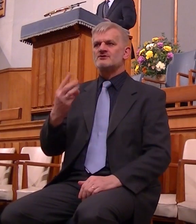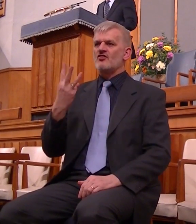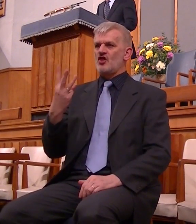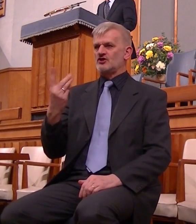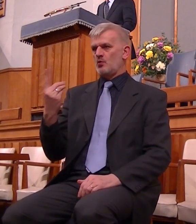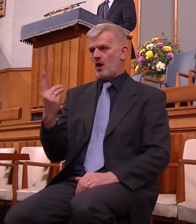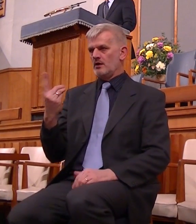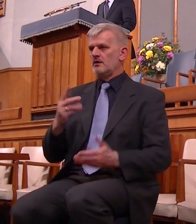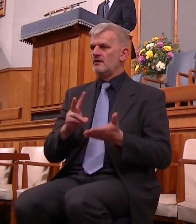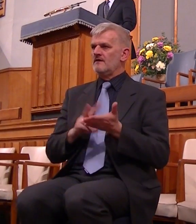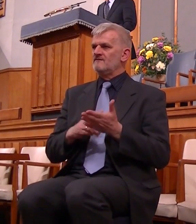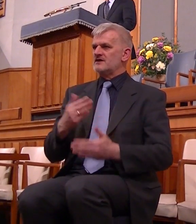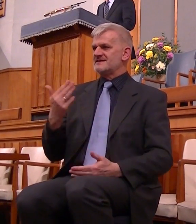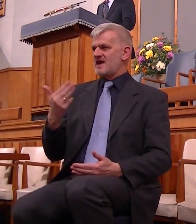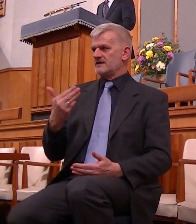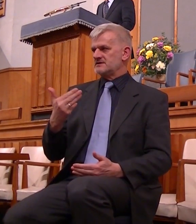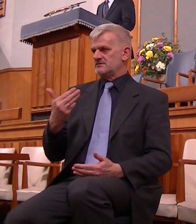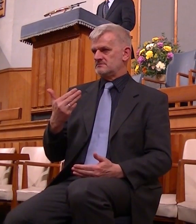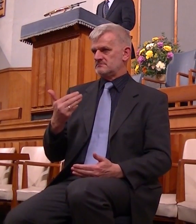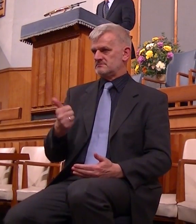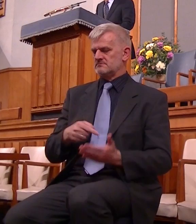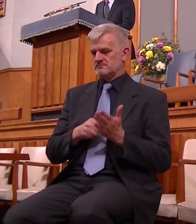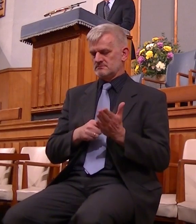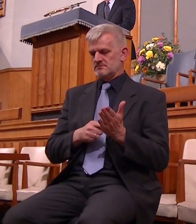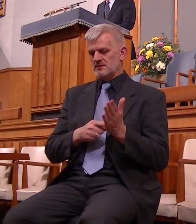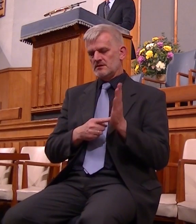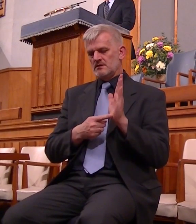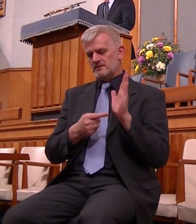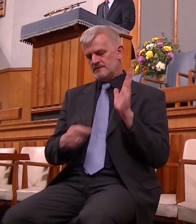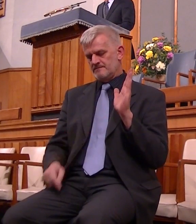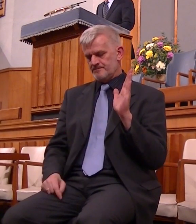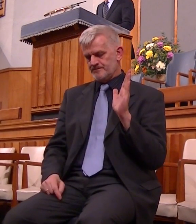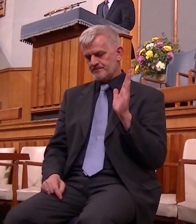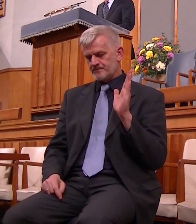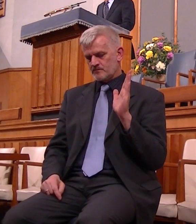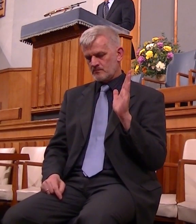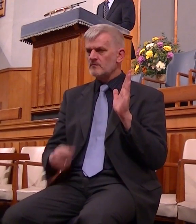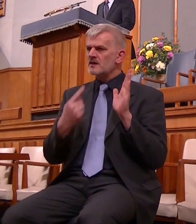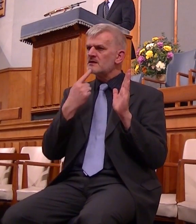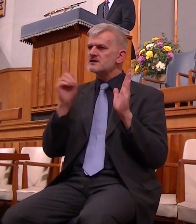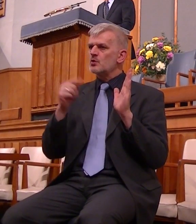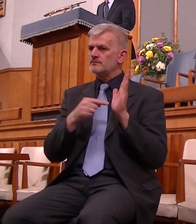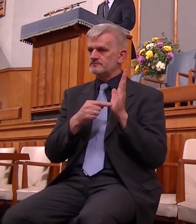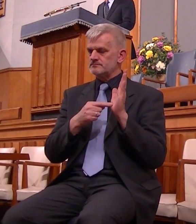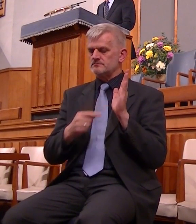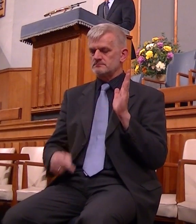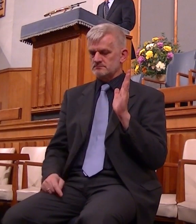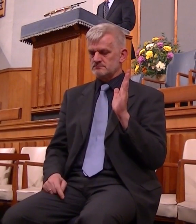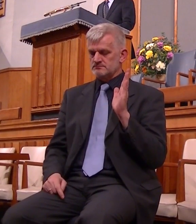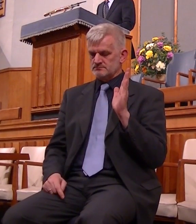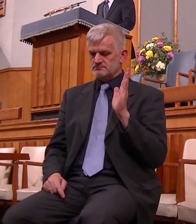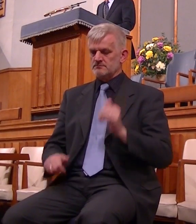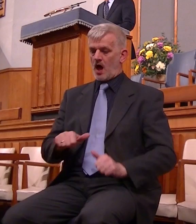chapter 31 verse 19 these words surely after that I was